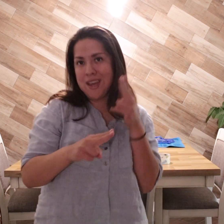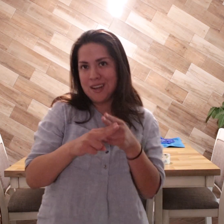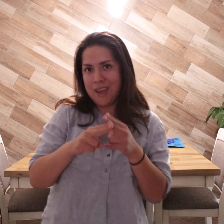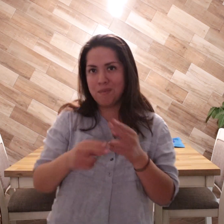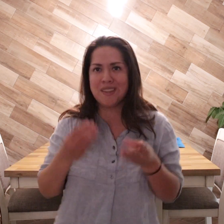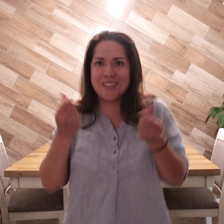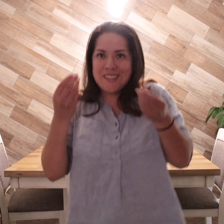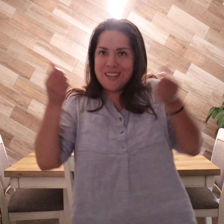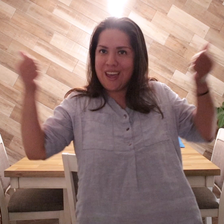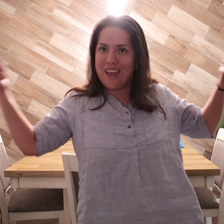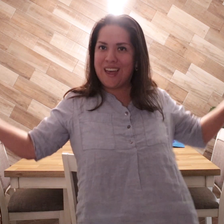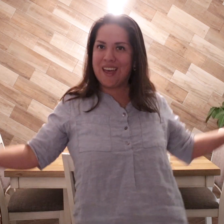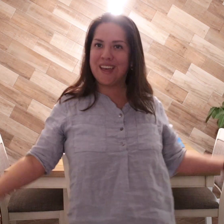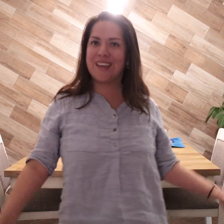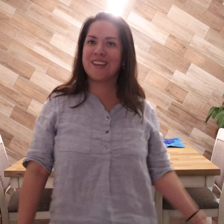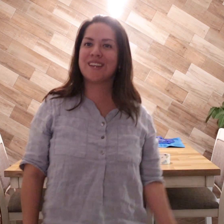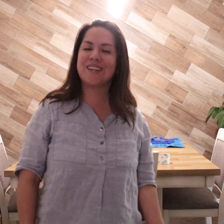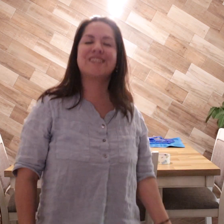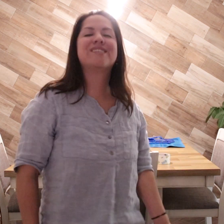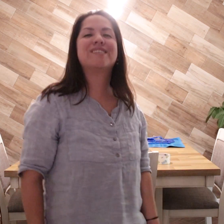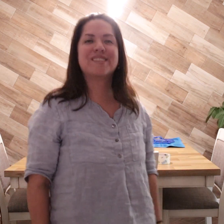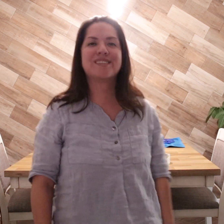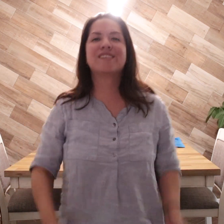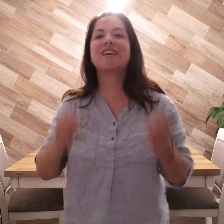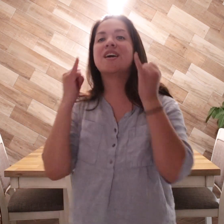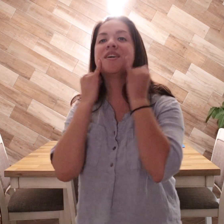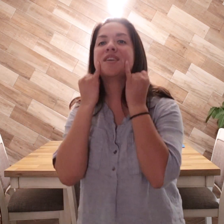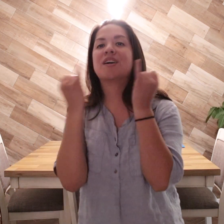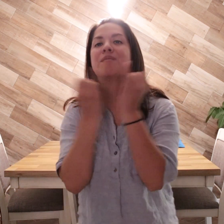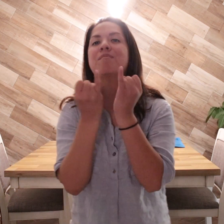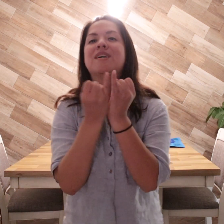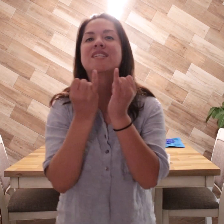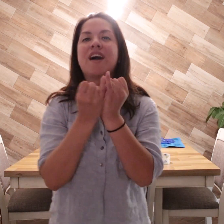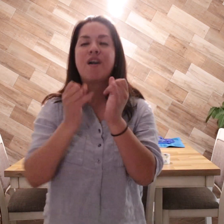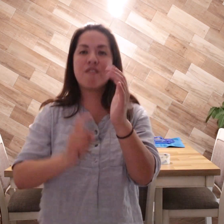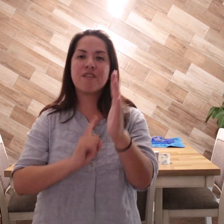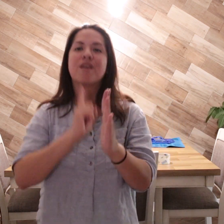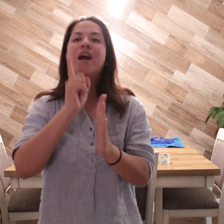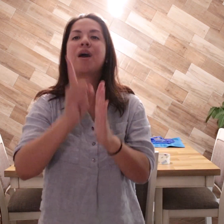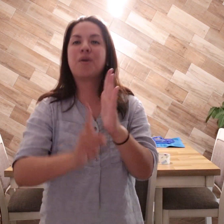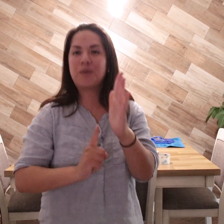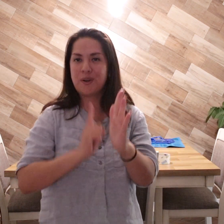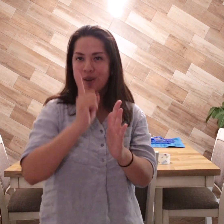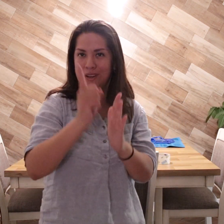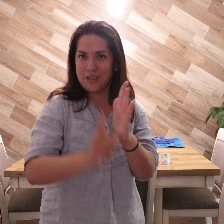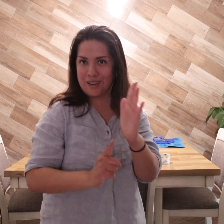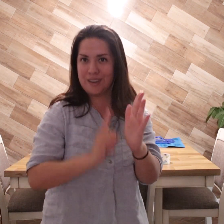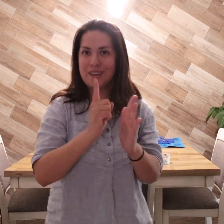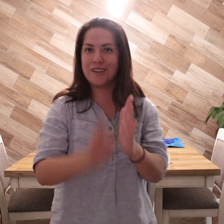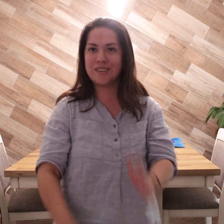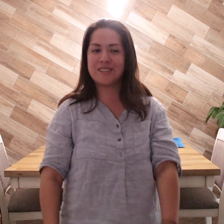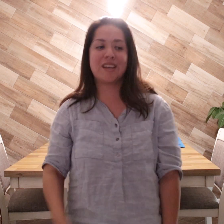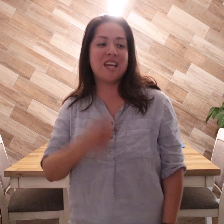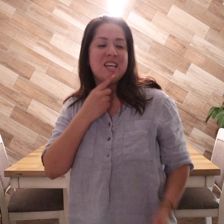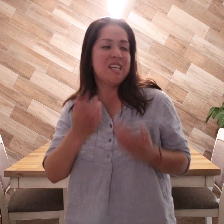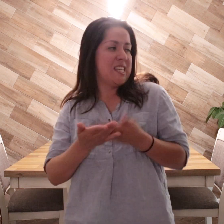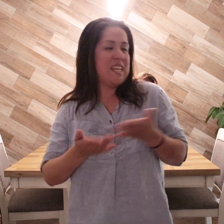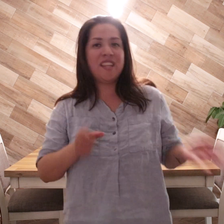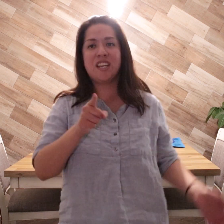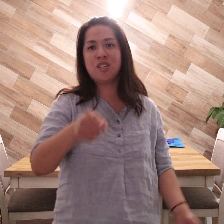name in the sand Talk to myself for hours, see things